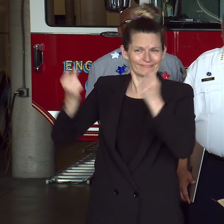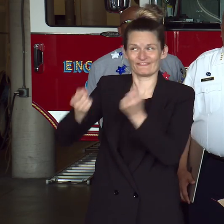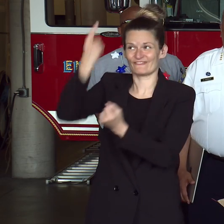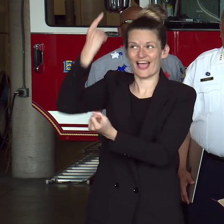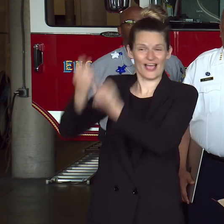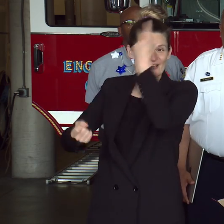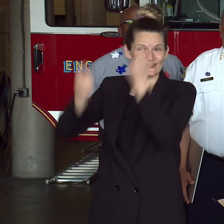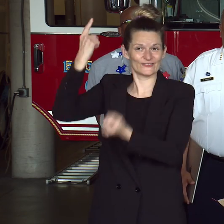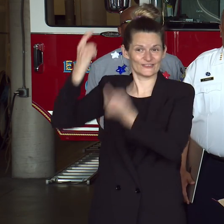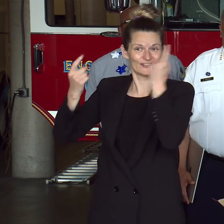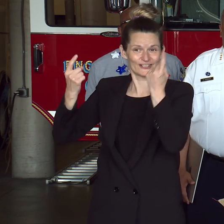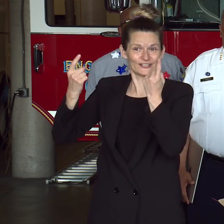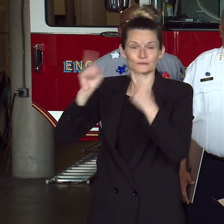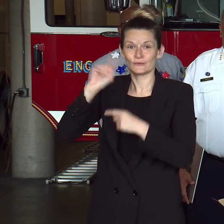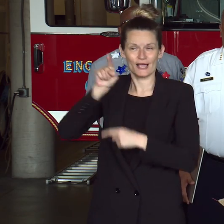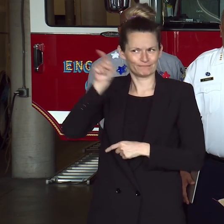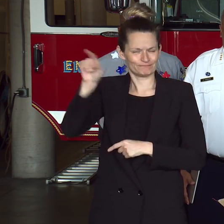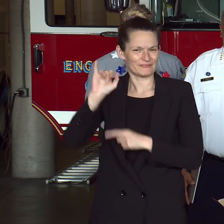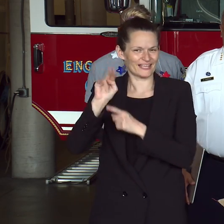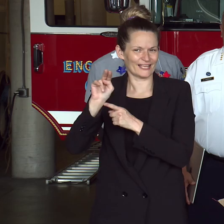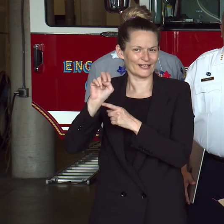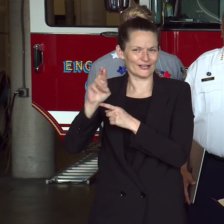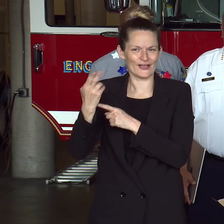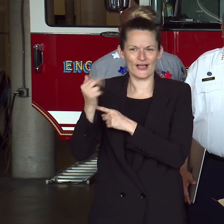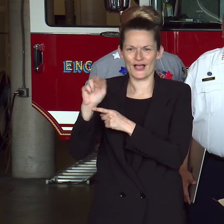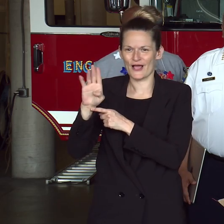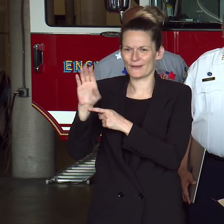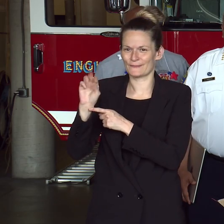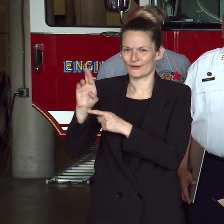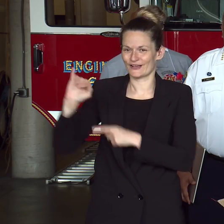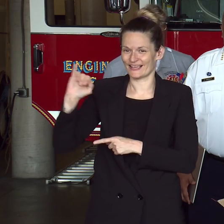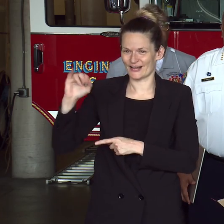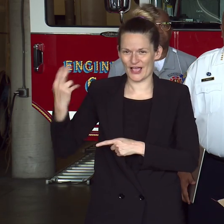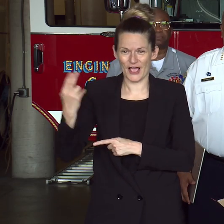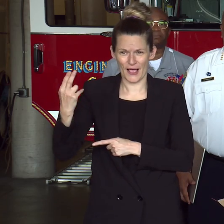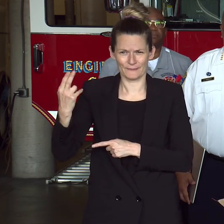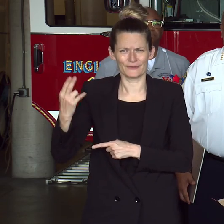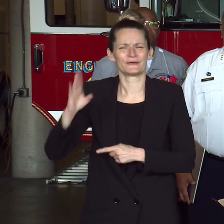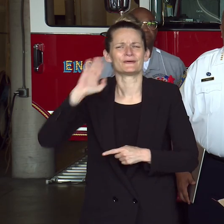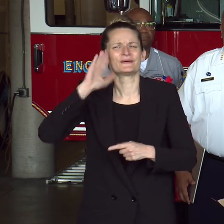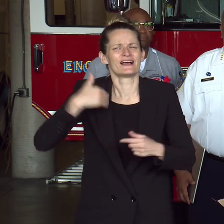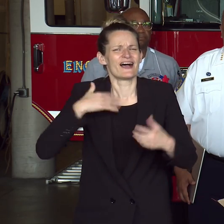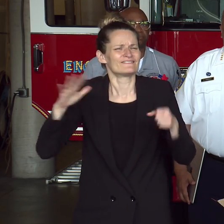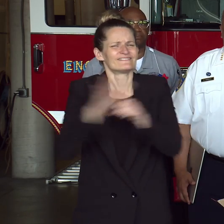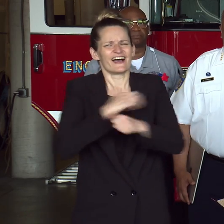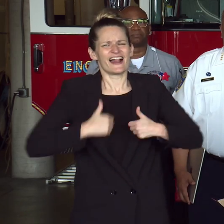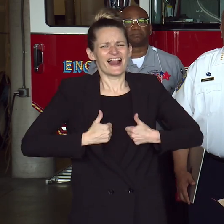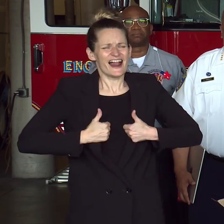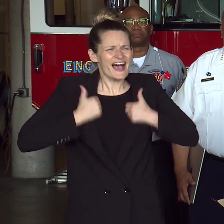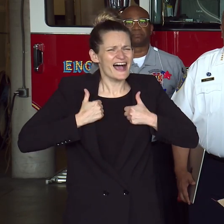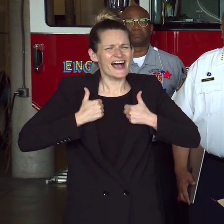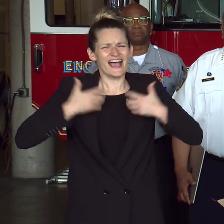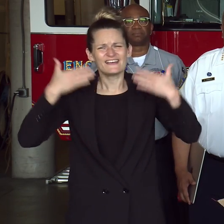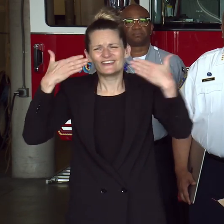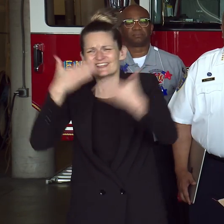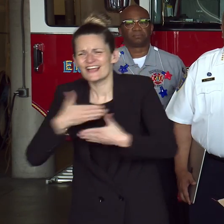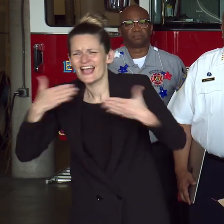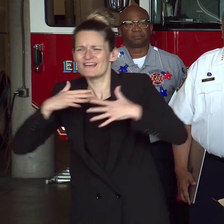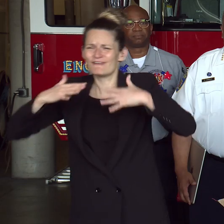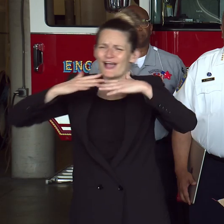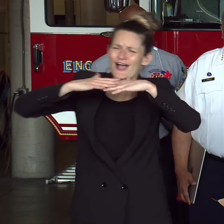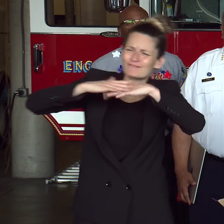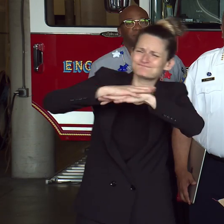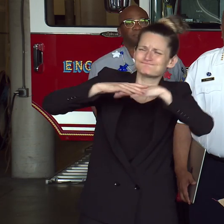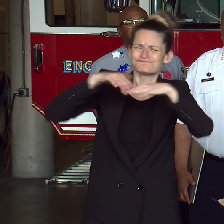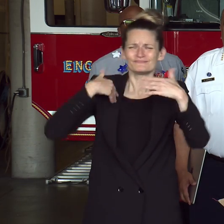inner harbor. There will be music, live spoken word, all kinds of entertainment. So please come down and bring your families.